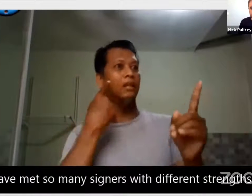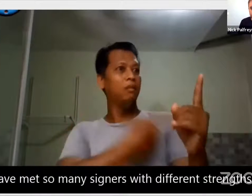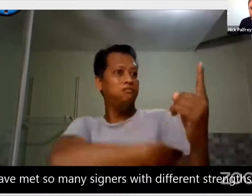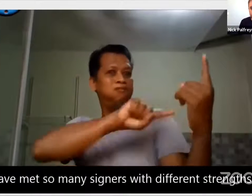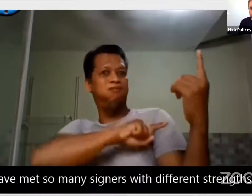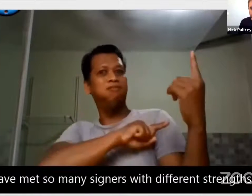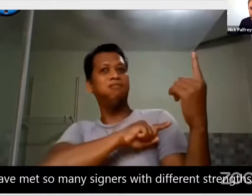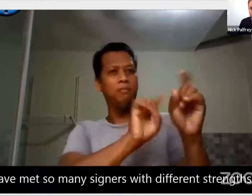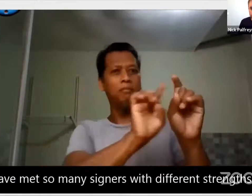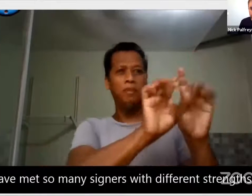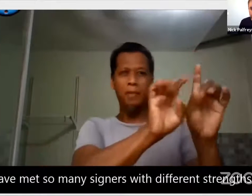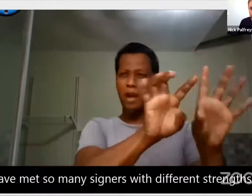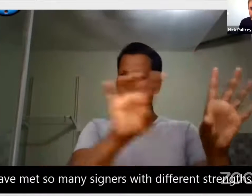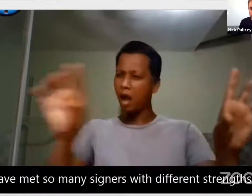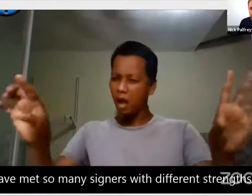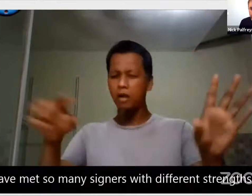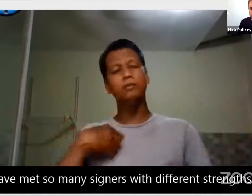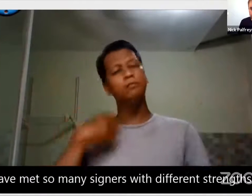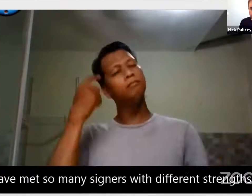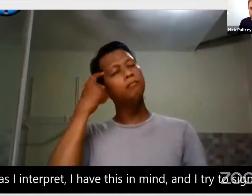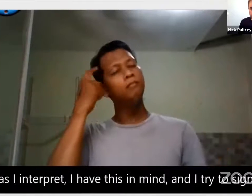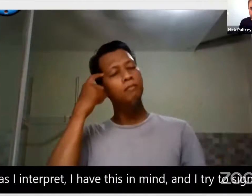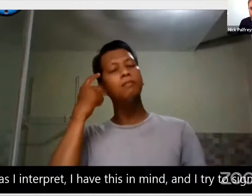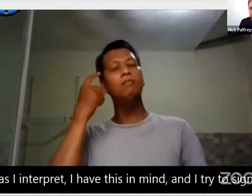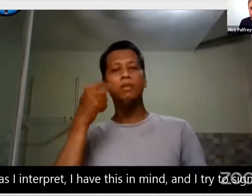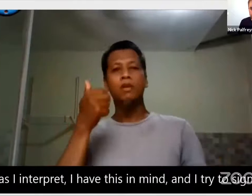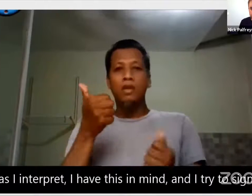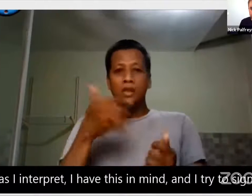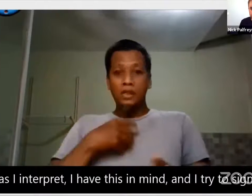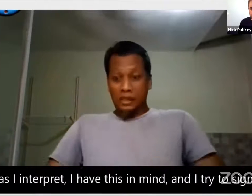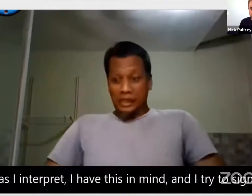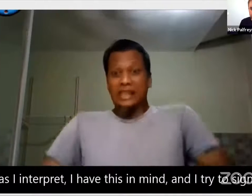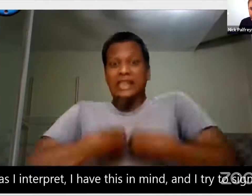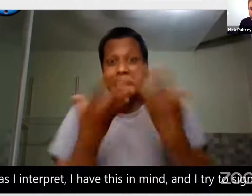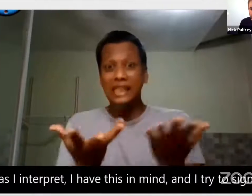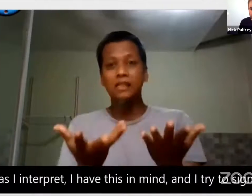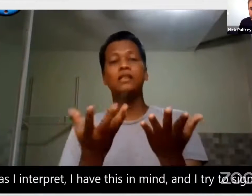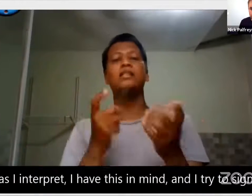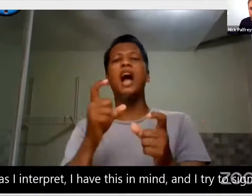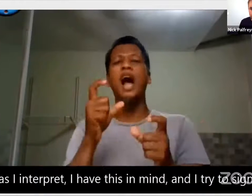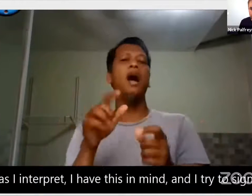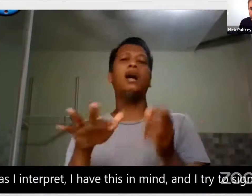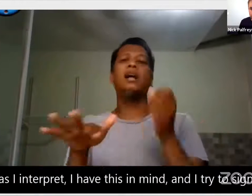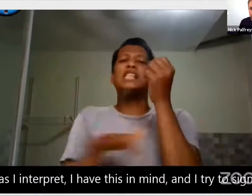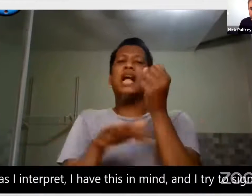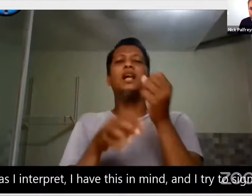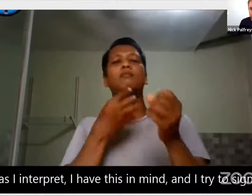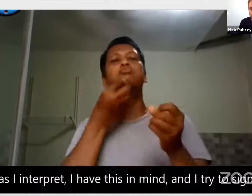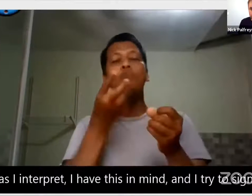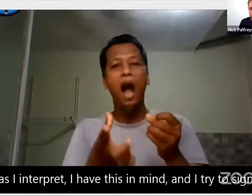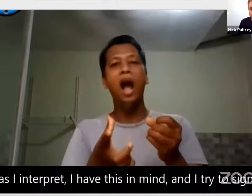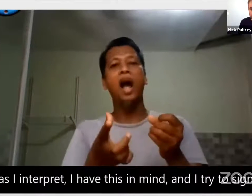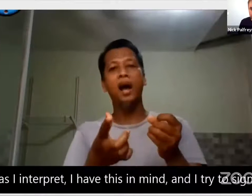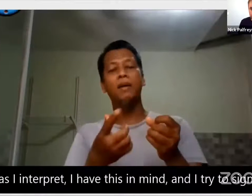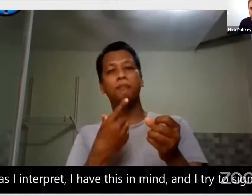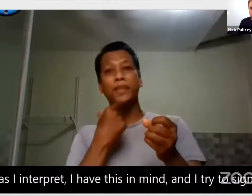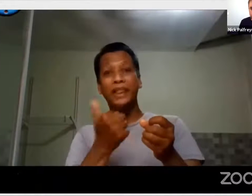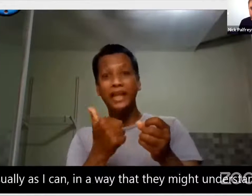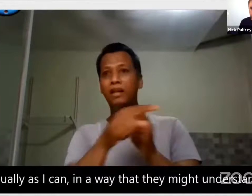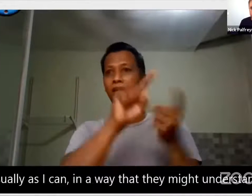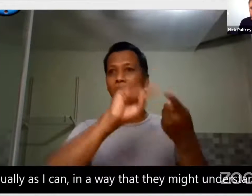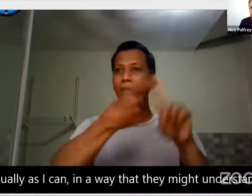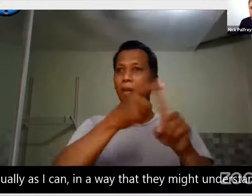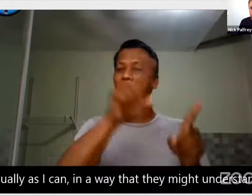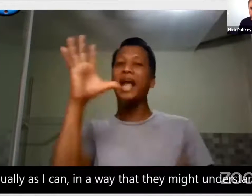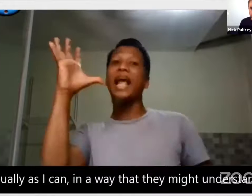I've met so many signers with different strengths. So as I interpret, I have this in mind, and I try to